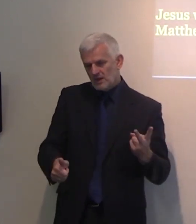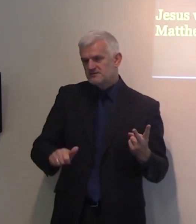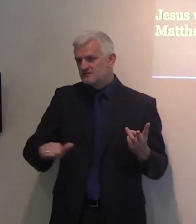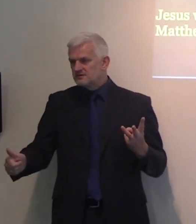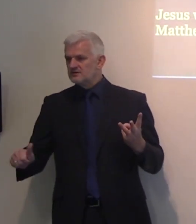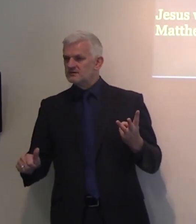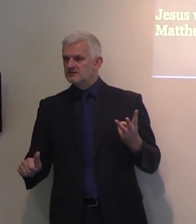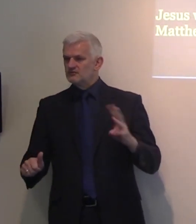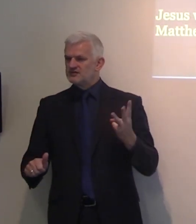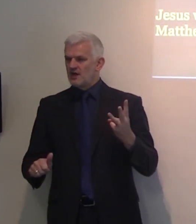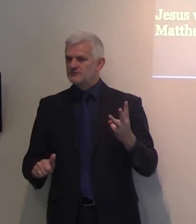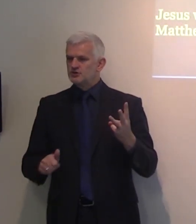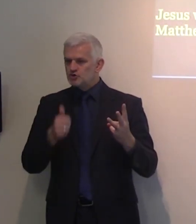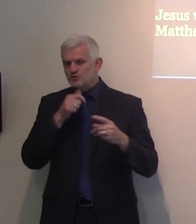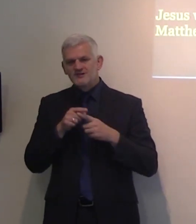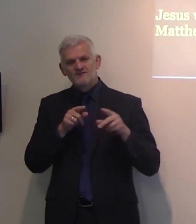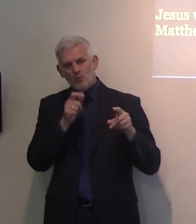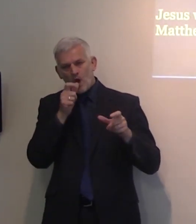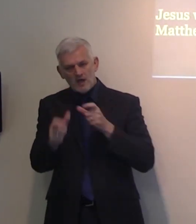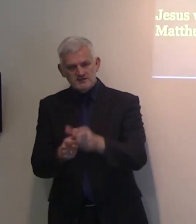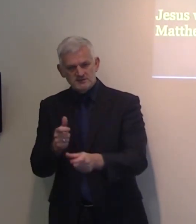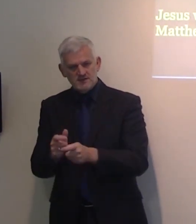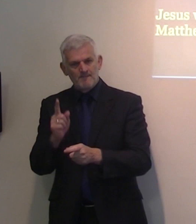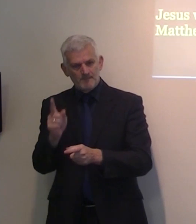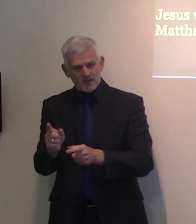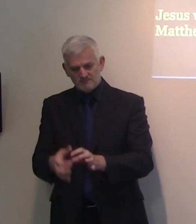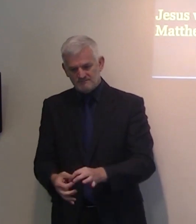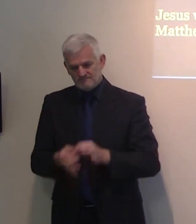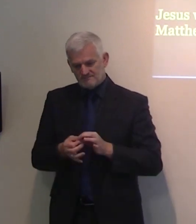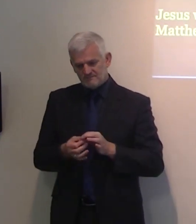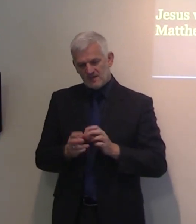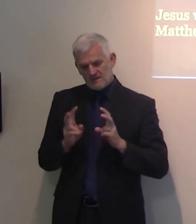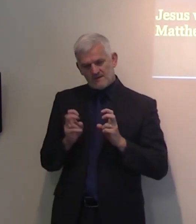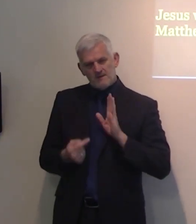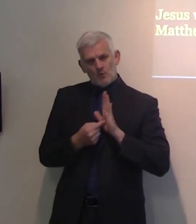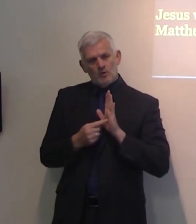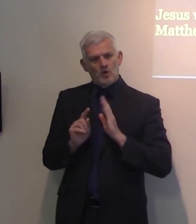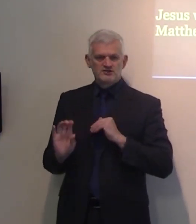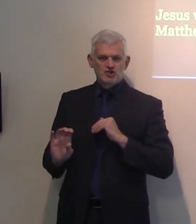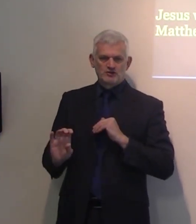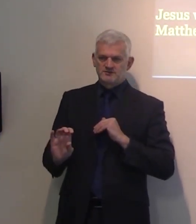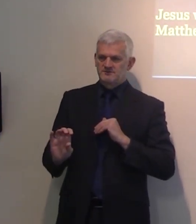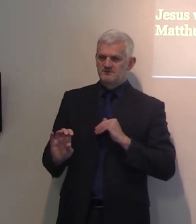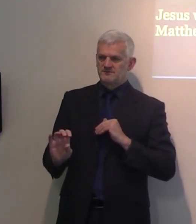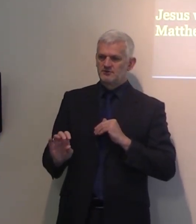words. But the principle is always the same. You are the salt of